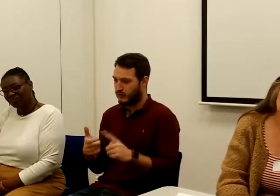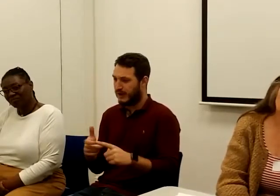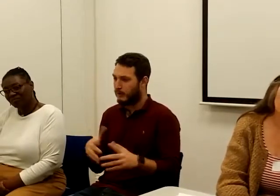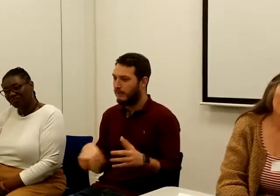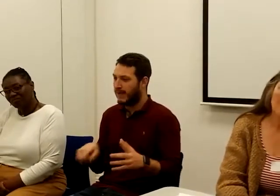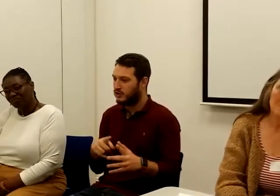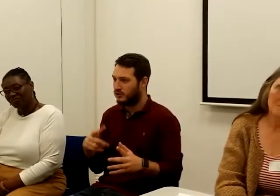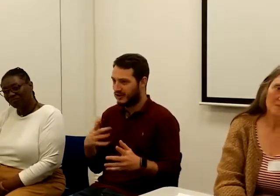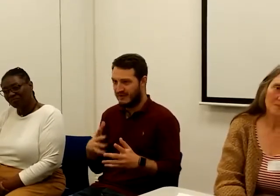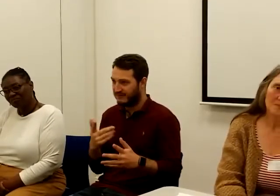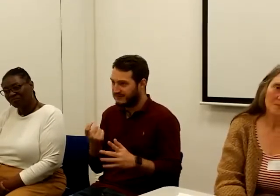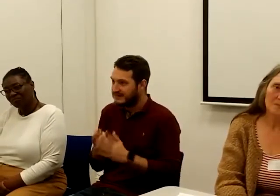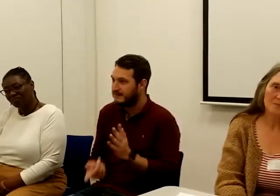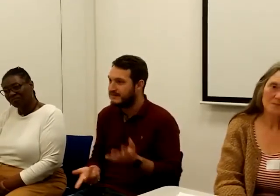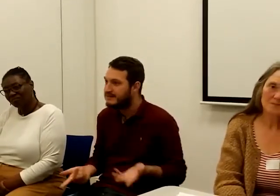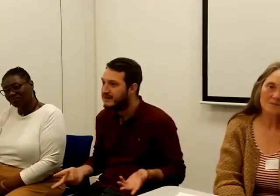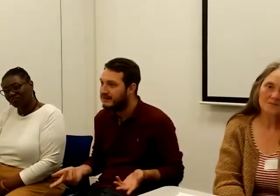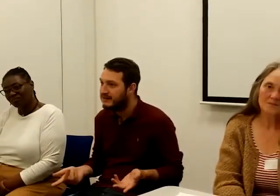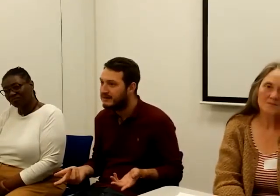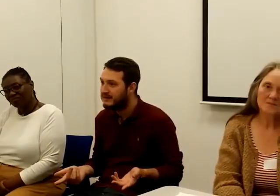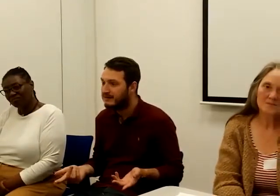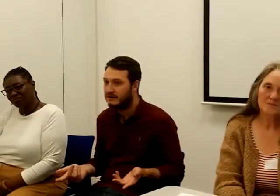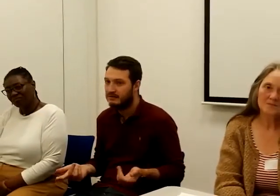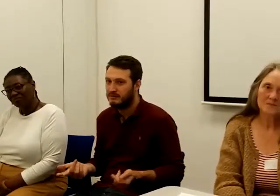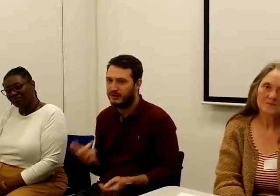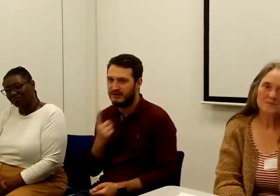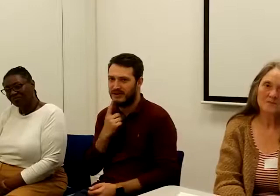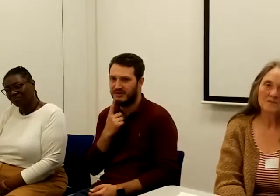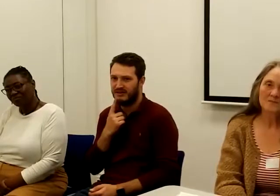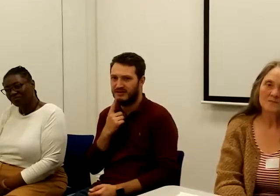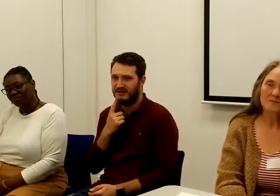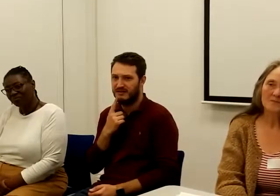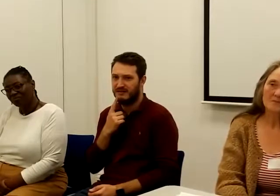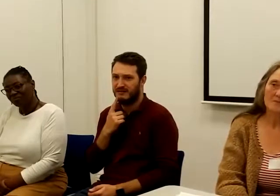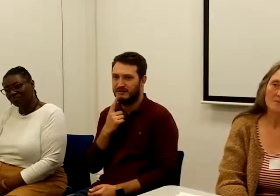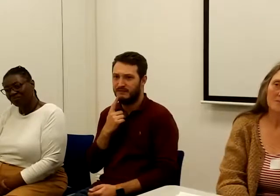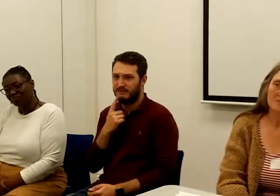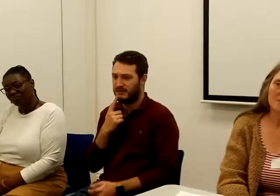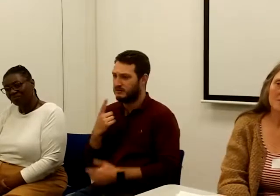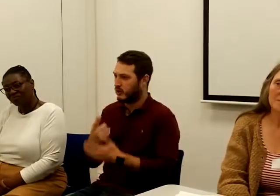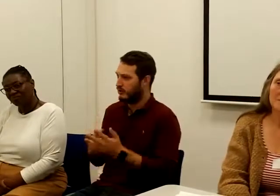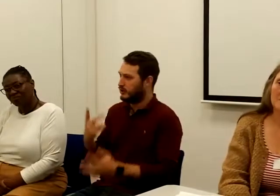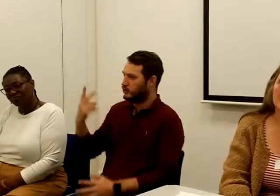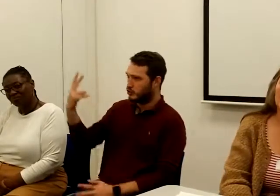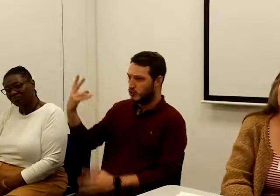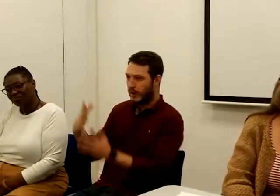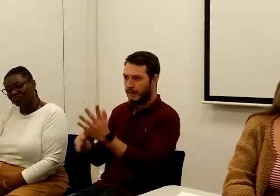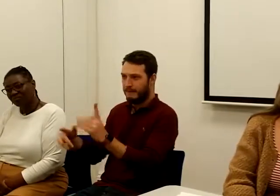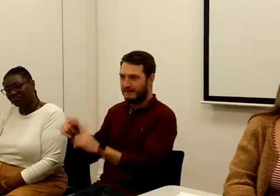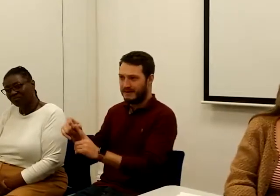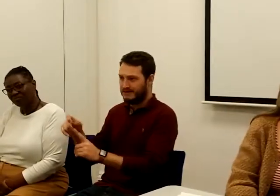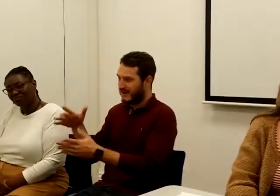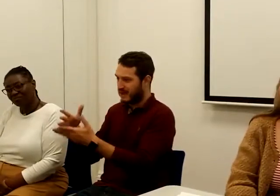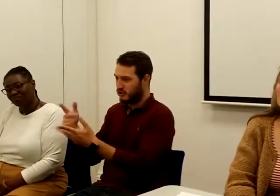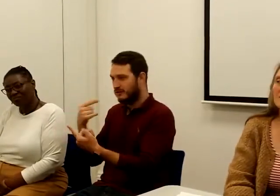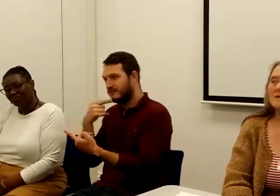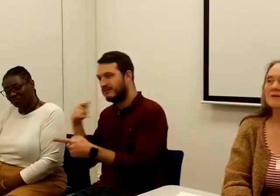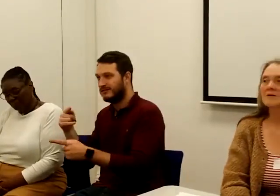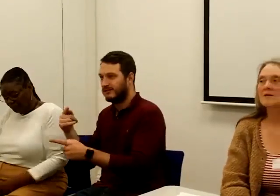I think there's only two MPs that have prepared disability. So, you're actually asking